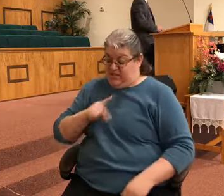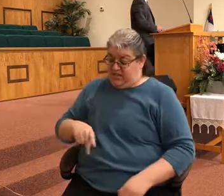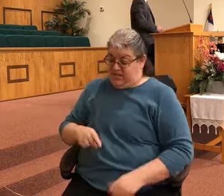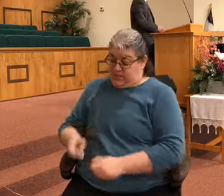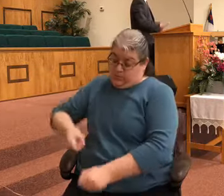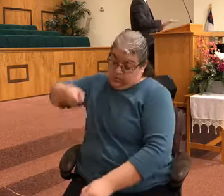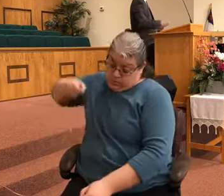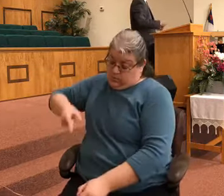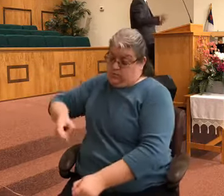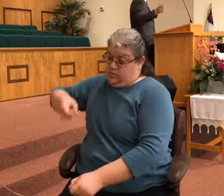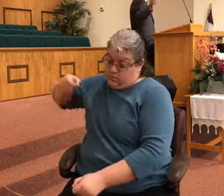That's enough.